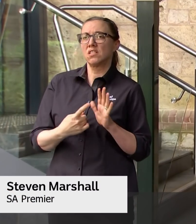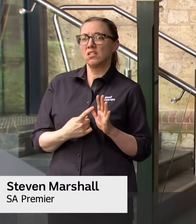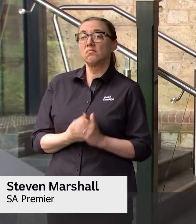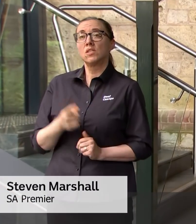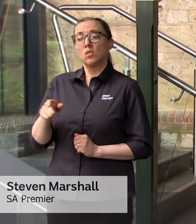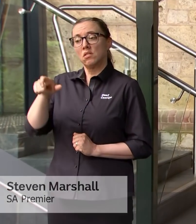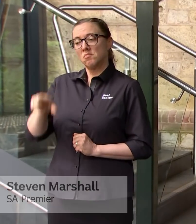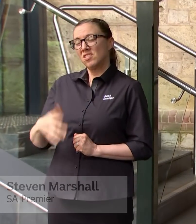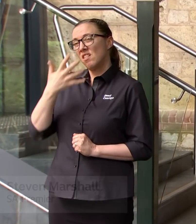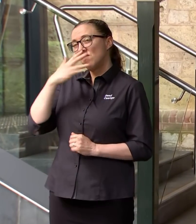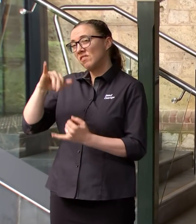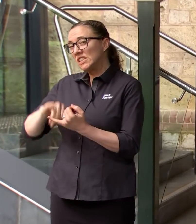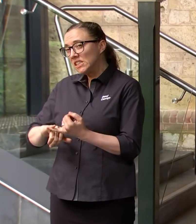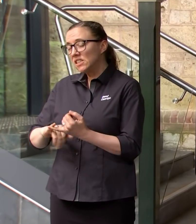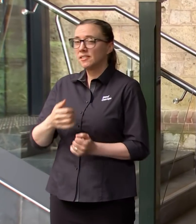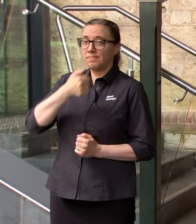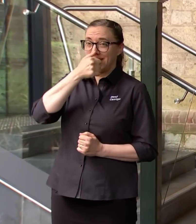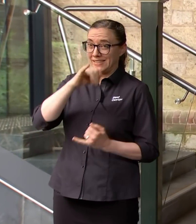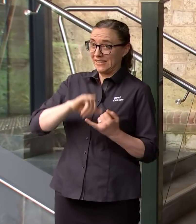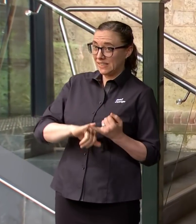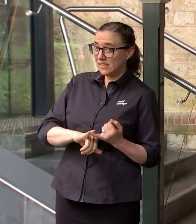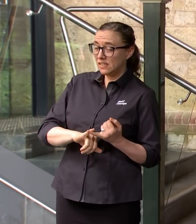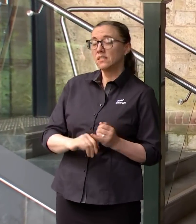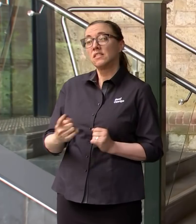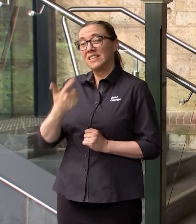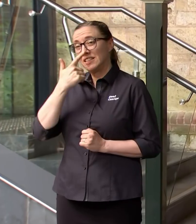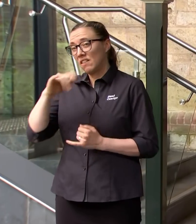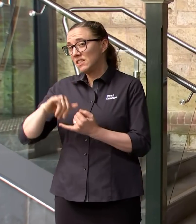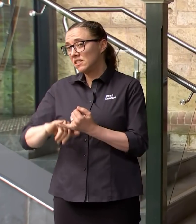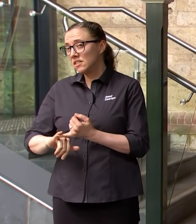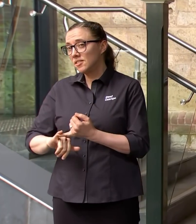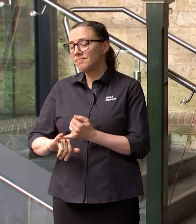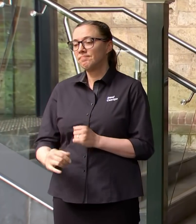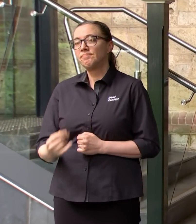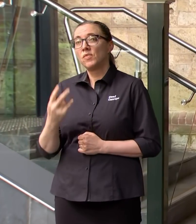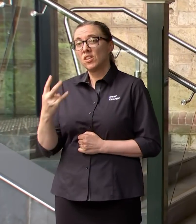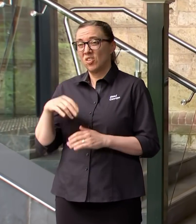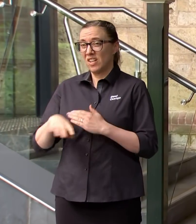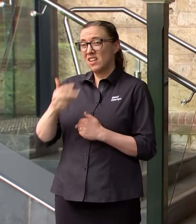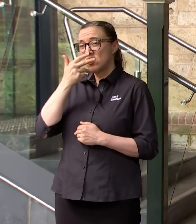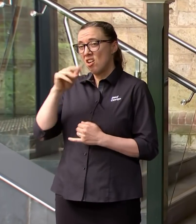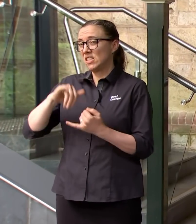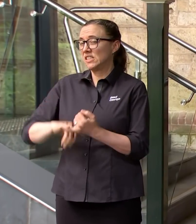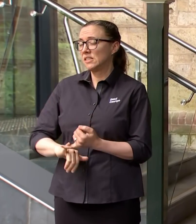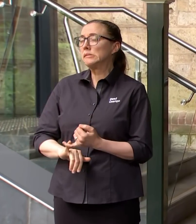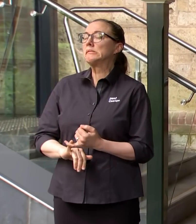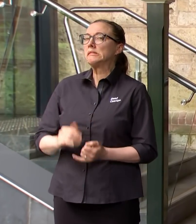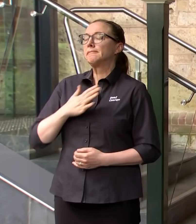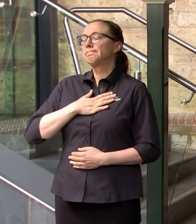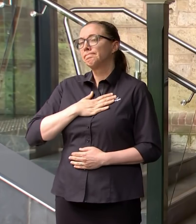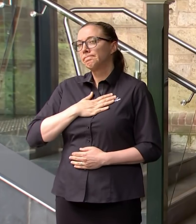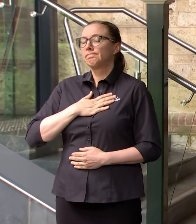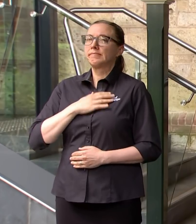person aged in their 50s, one in their 60s, one in their 70s and two in their 90s. So we